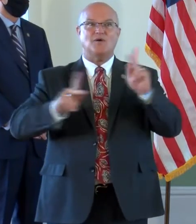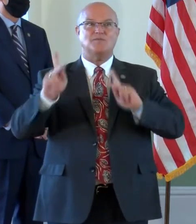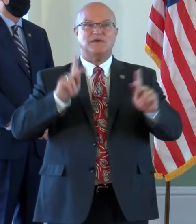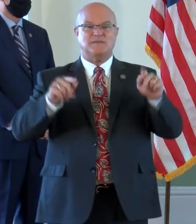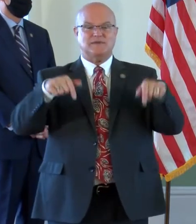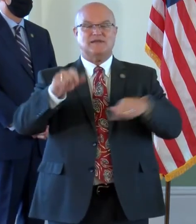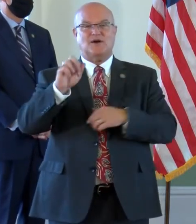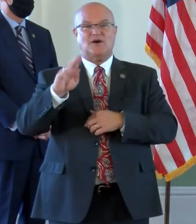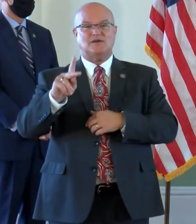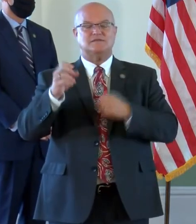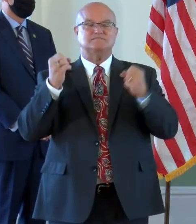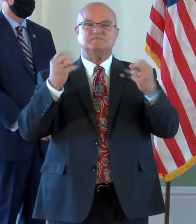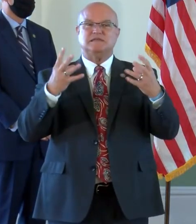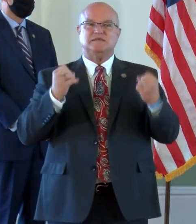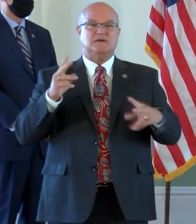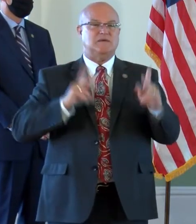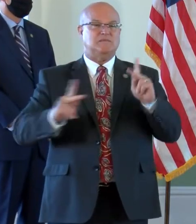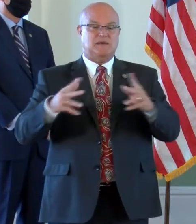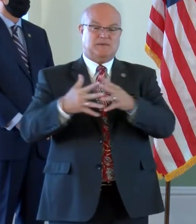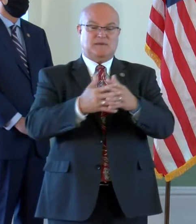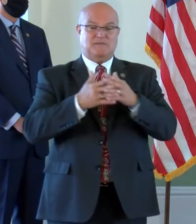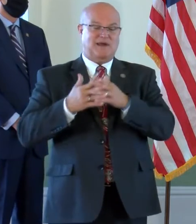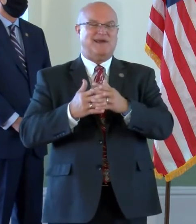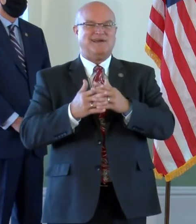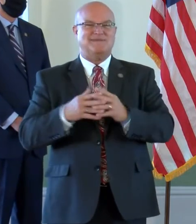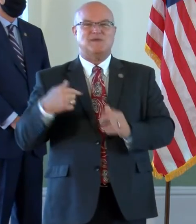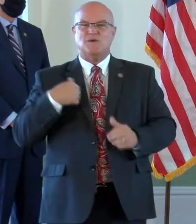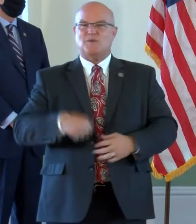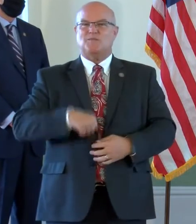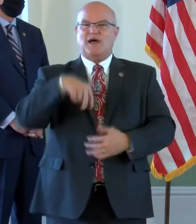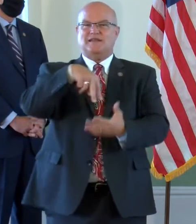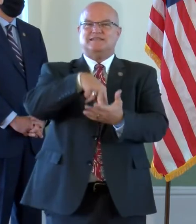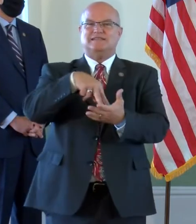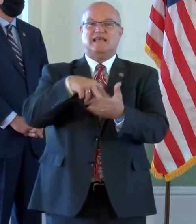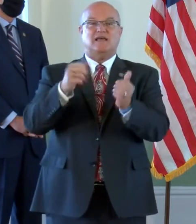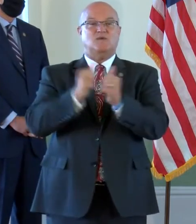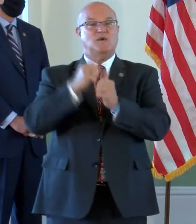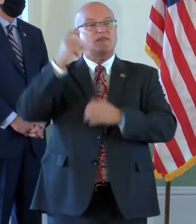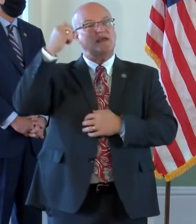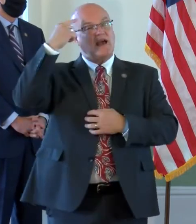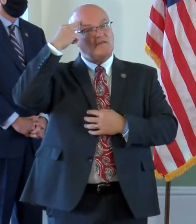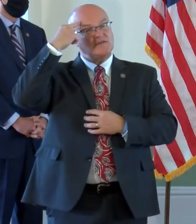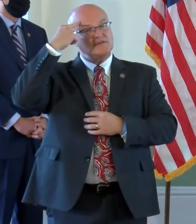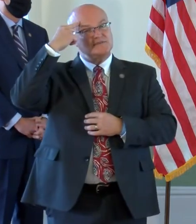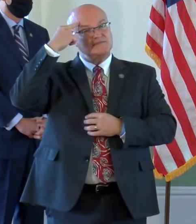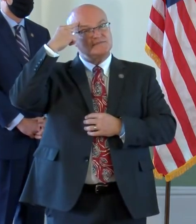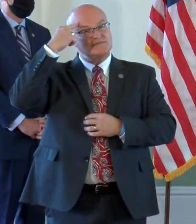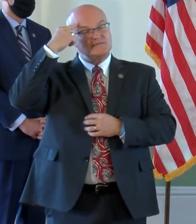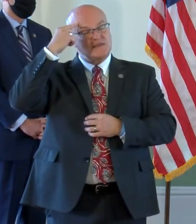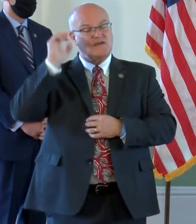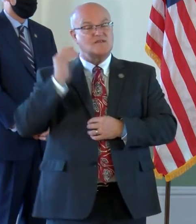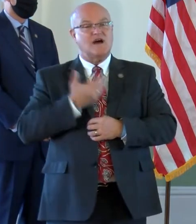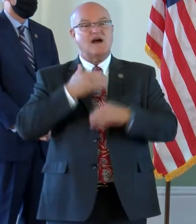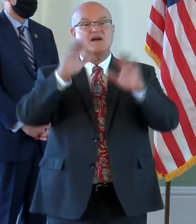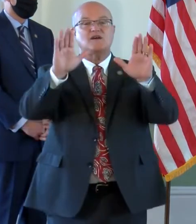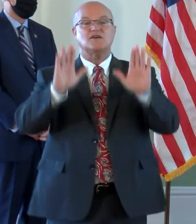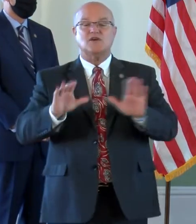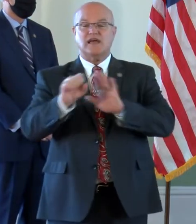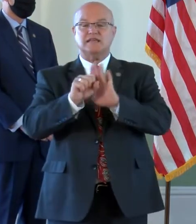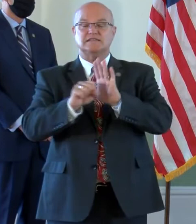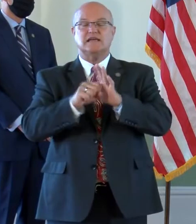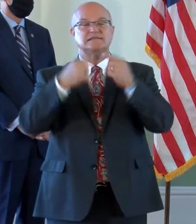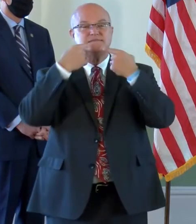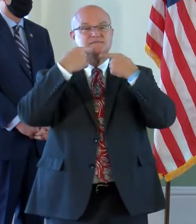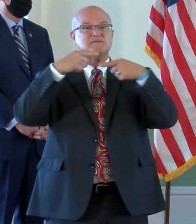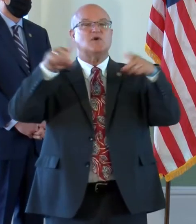peoples of America, we are proud to stand here today, along with the governor of our great state, to proclaim